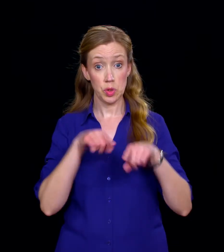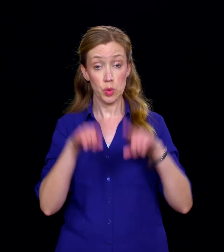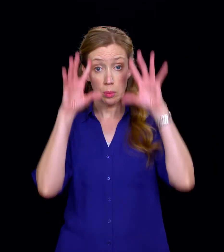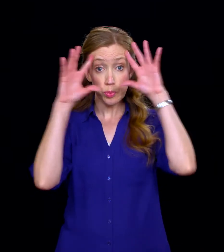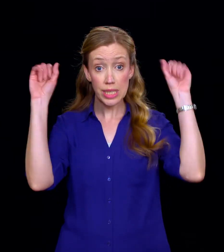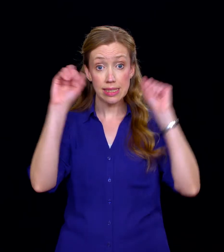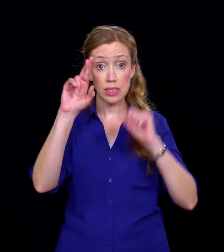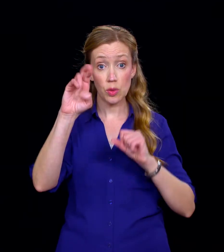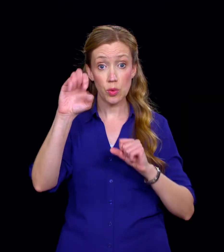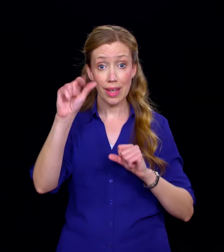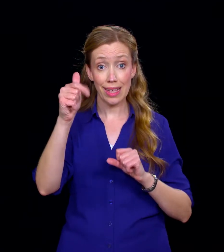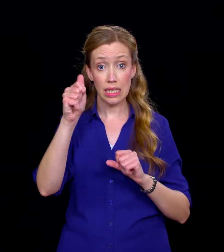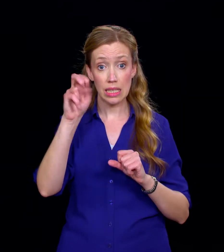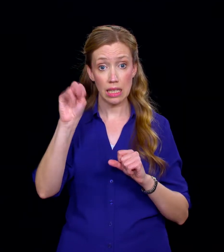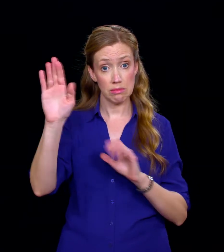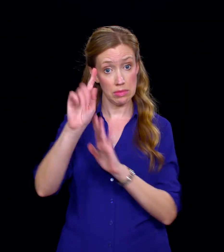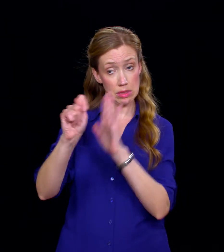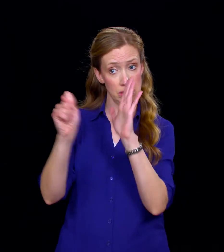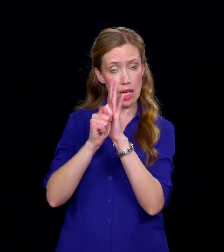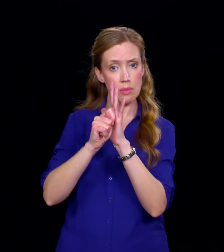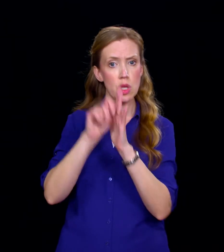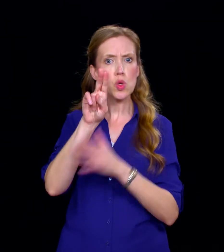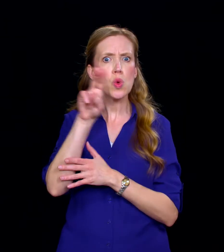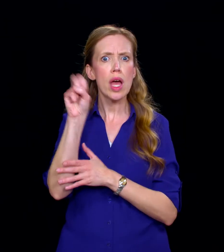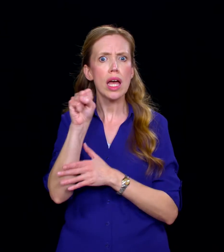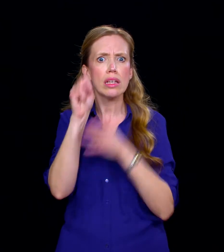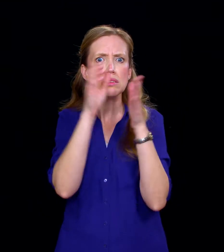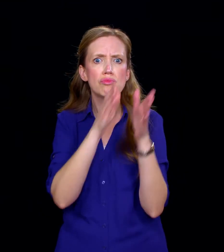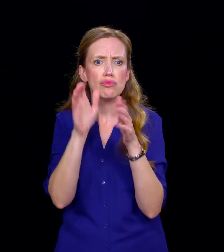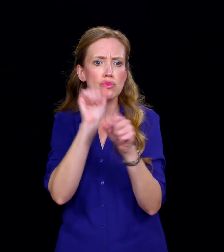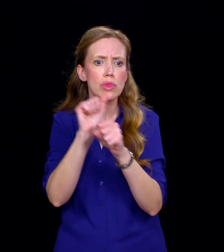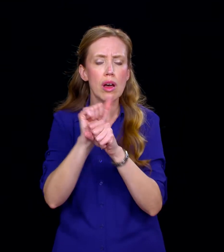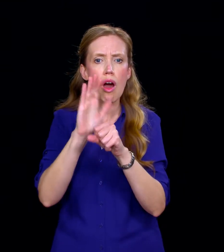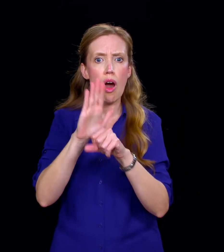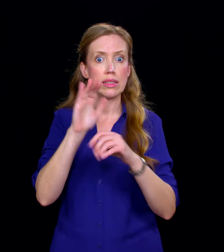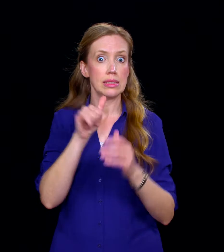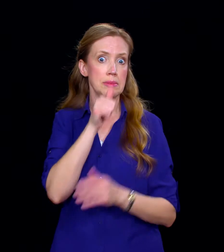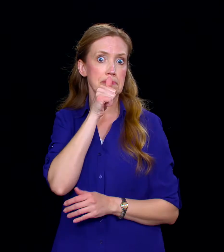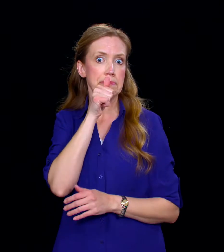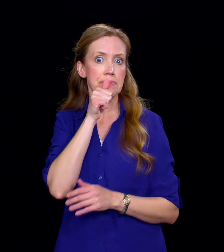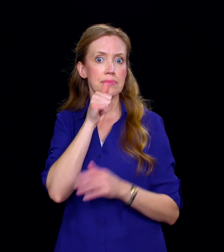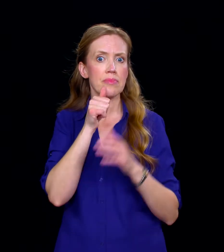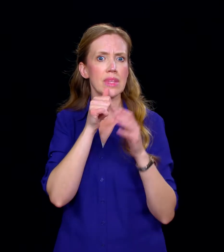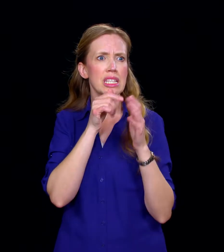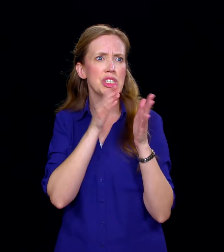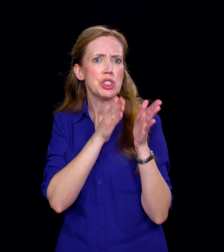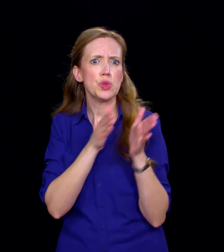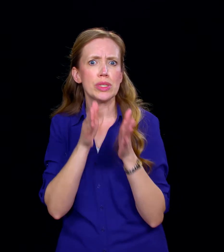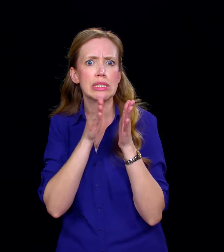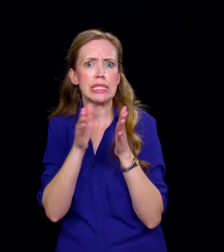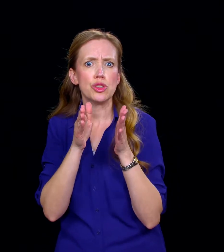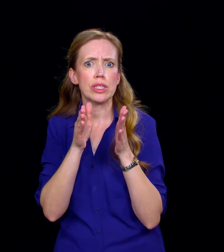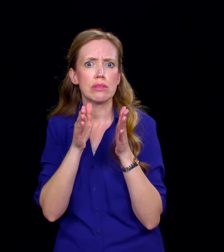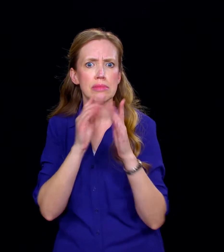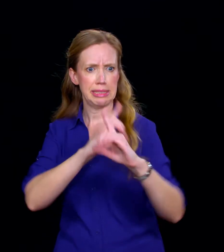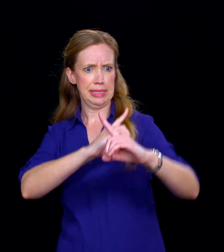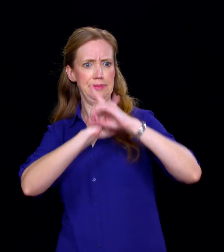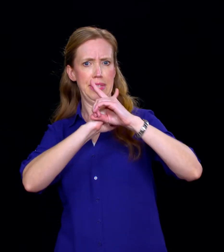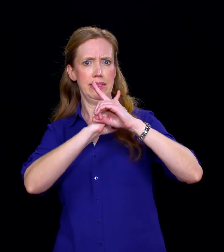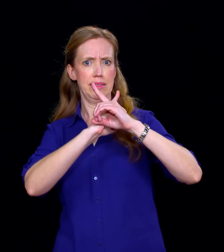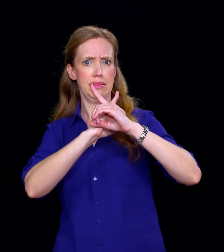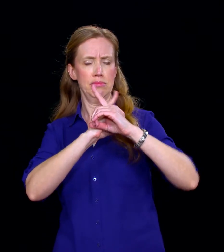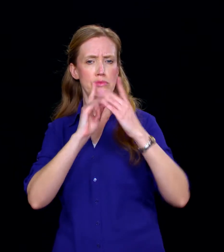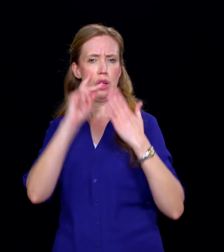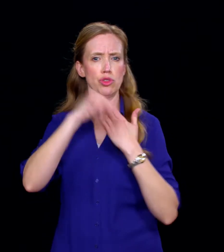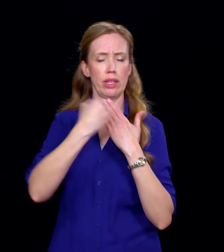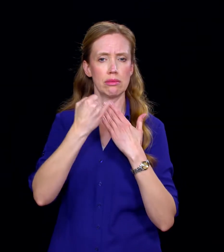During President Reagan's time in office, the United States government was working on a missile defense system called the Strategic Defense Initiative, referred to in